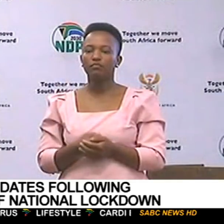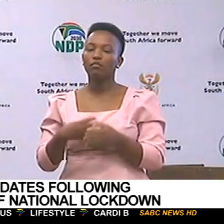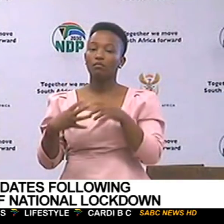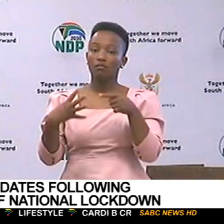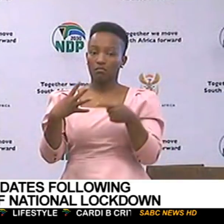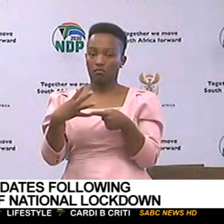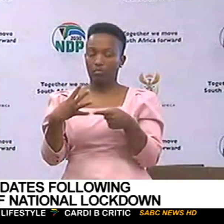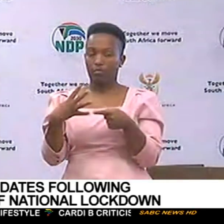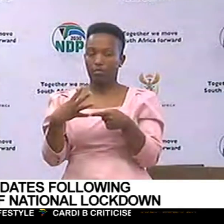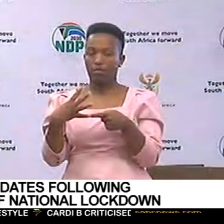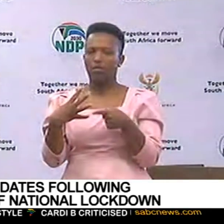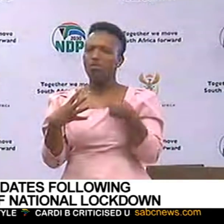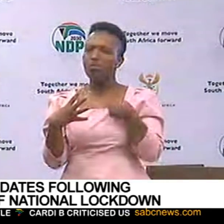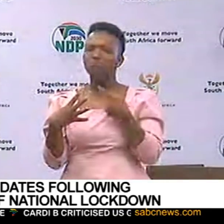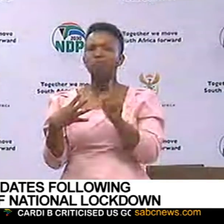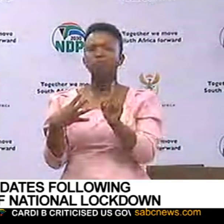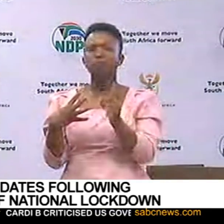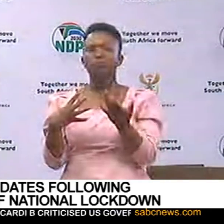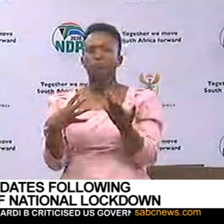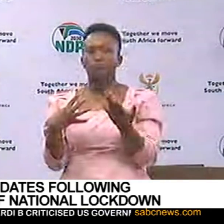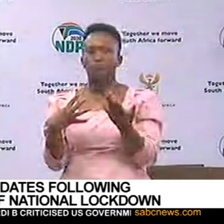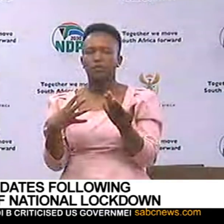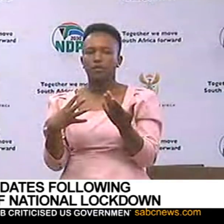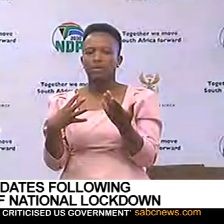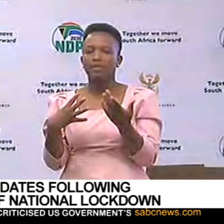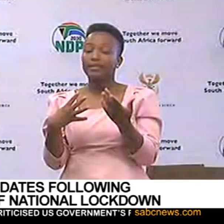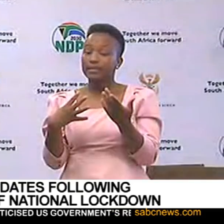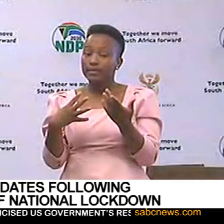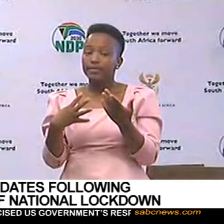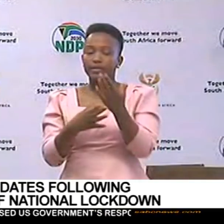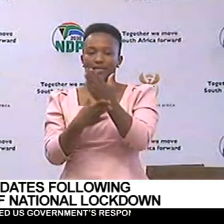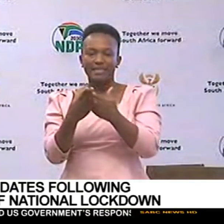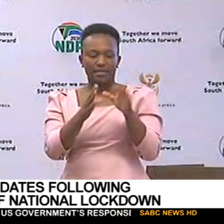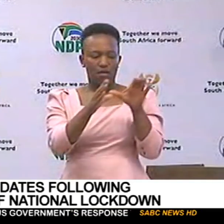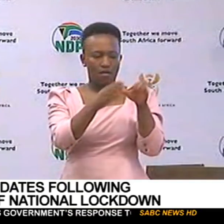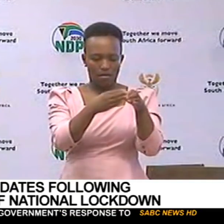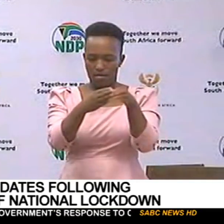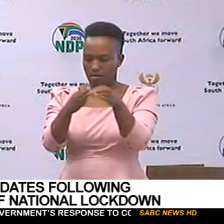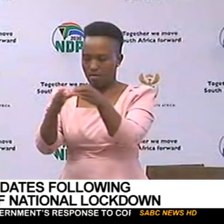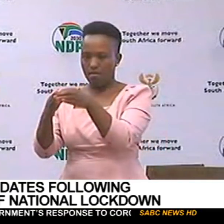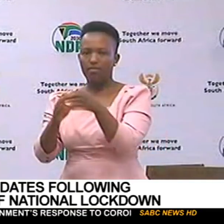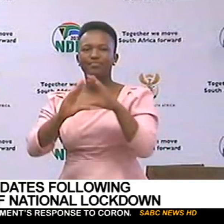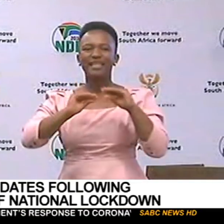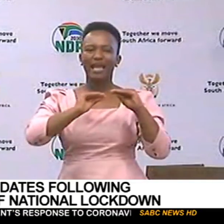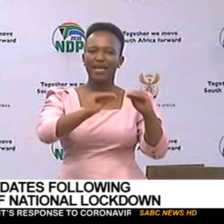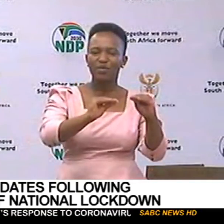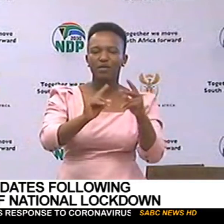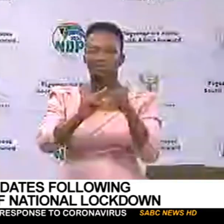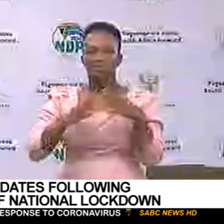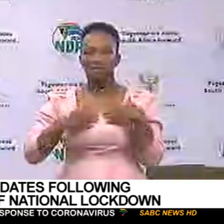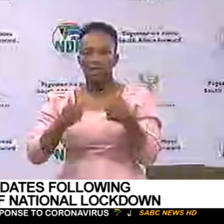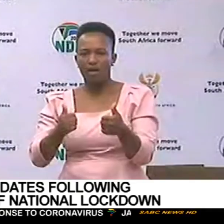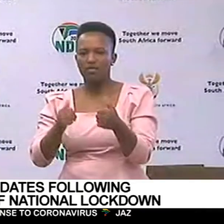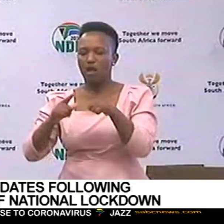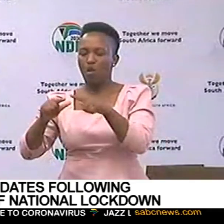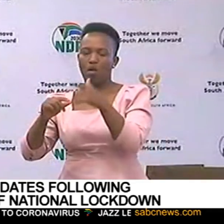The other one is to support the following key sectors of our society, being education, health